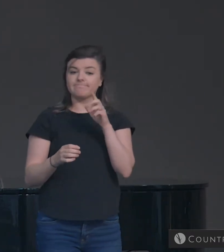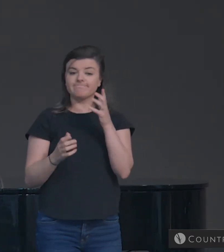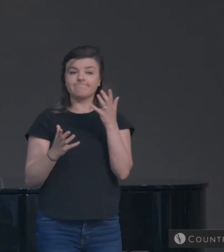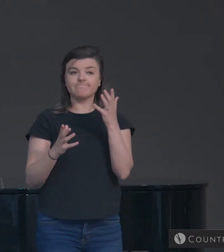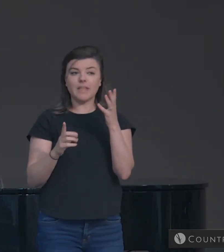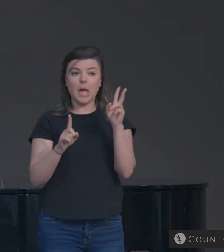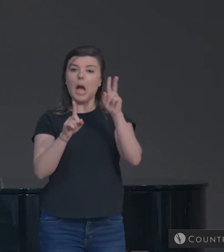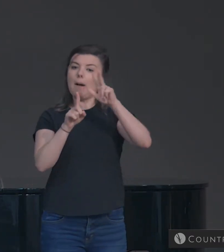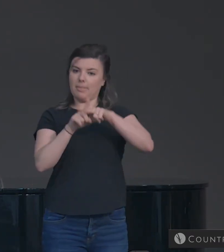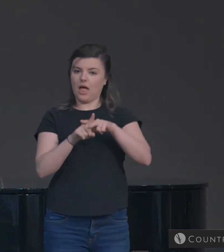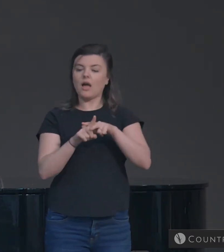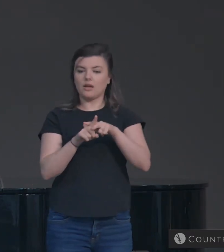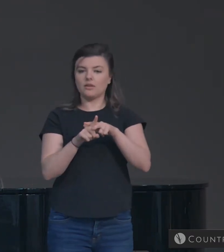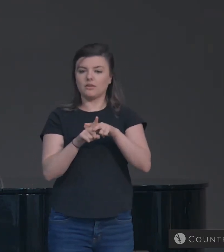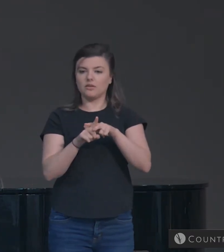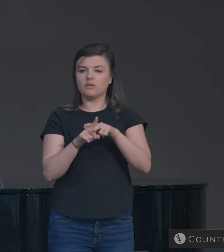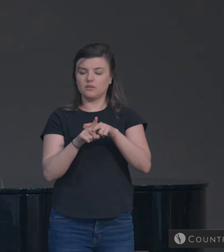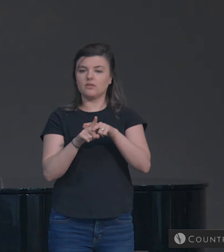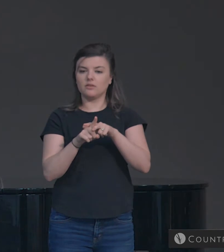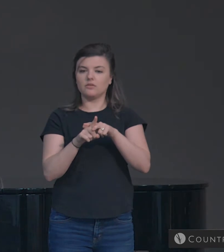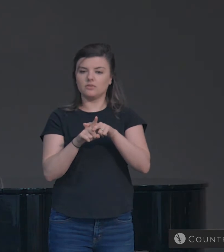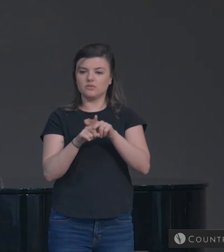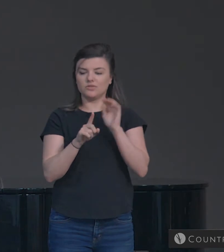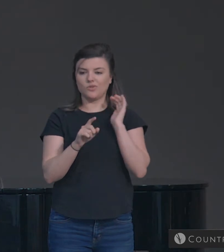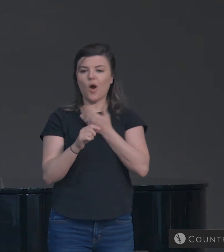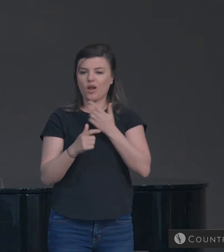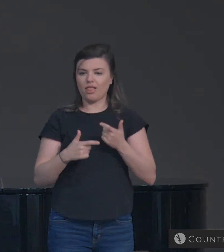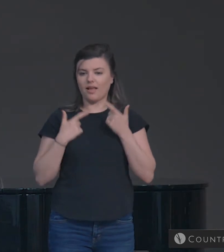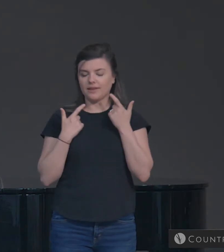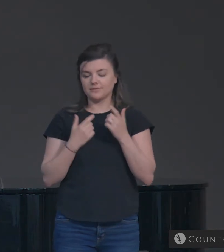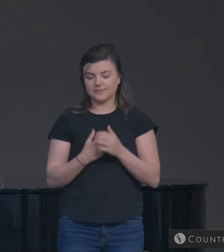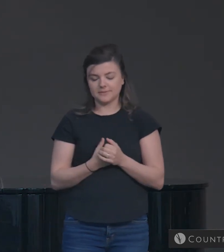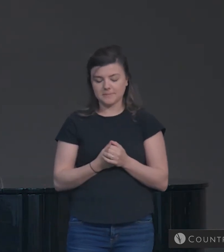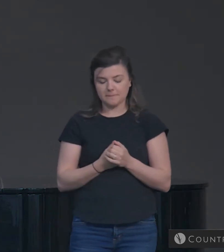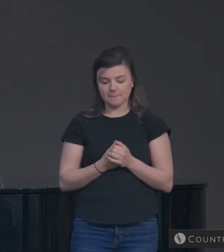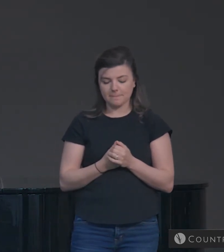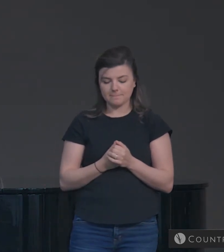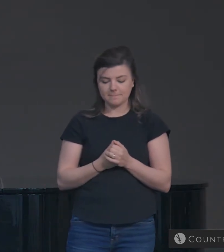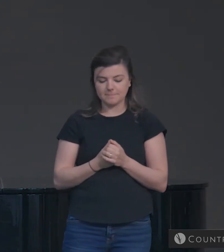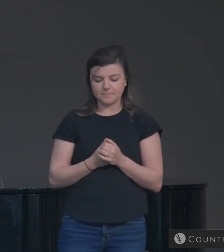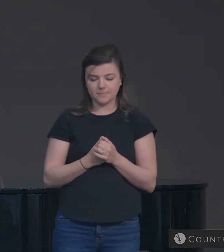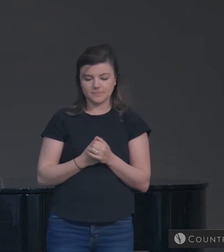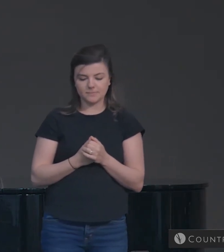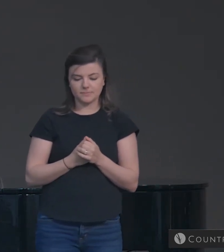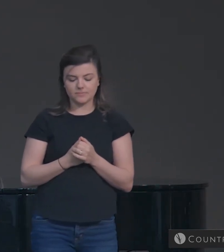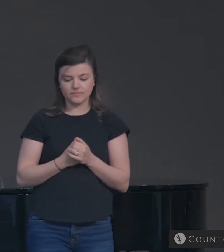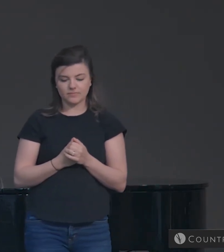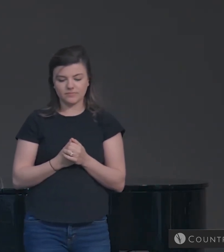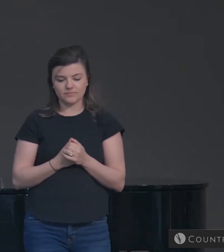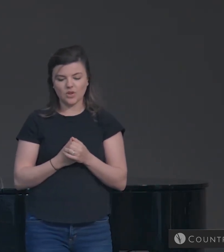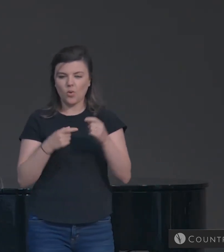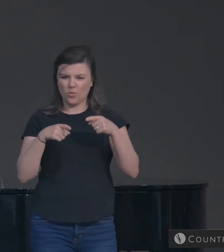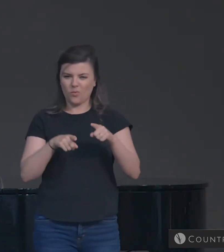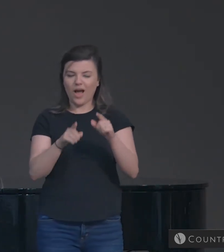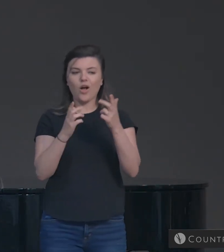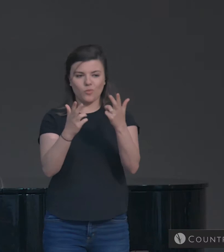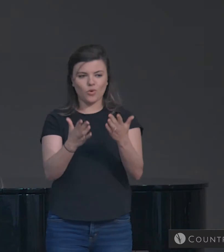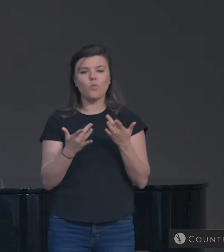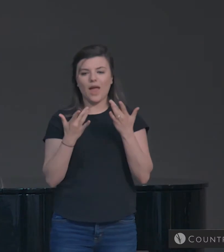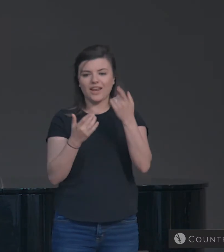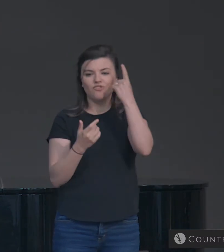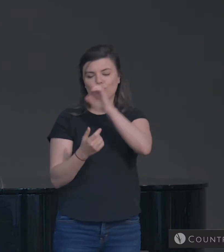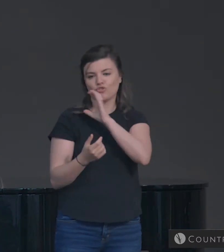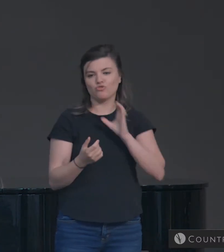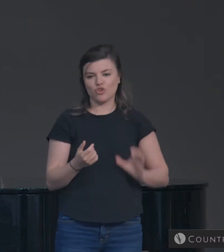this answer and implement it into our lives. As we wait for